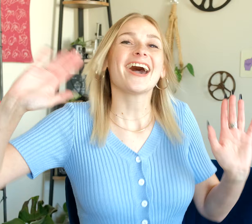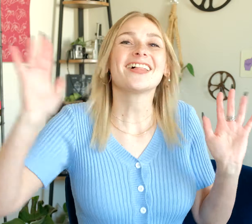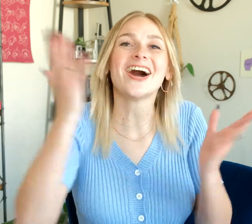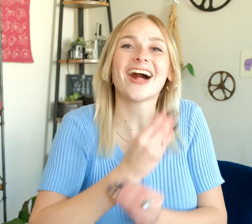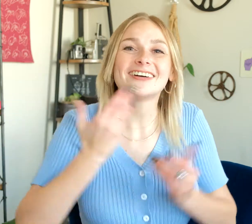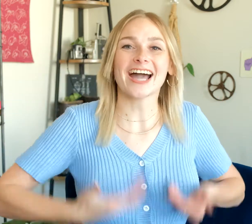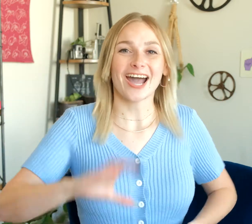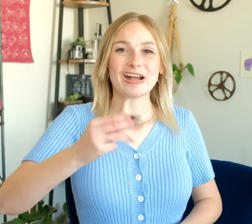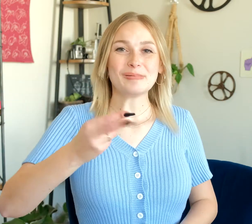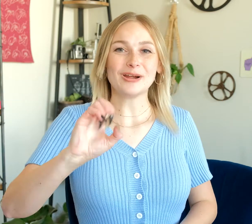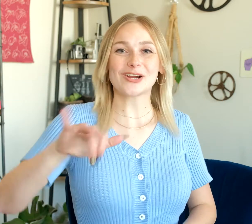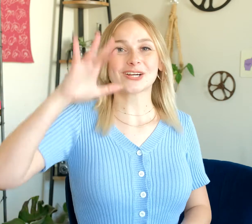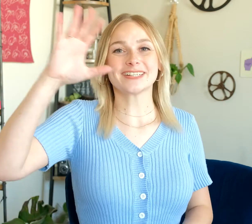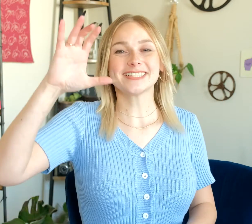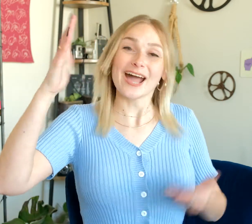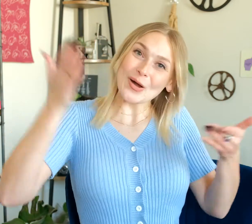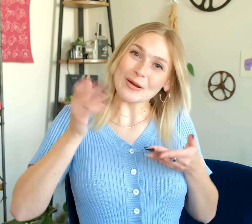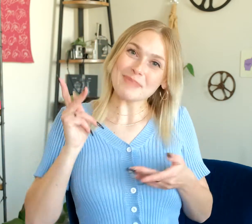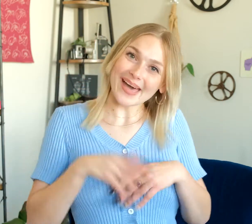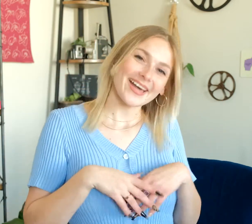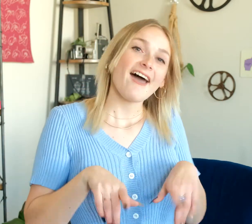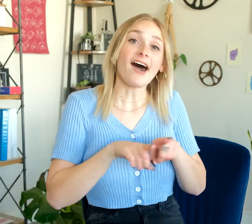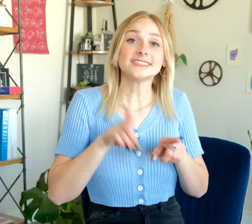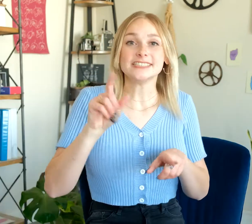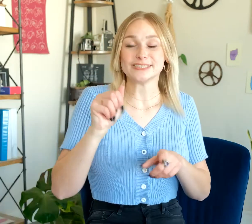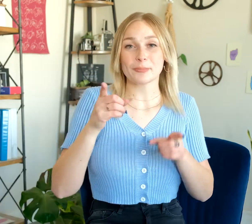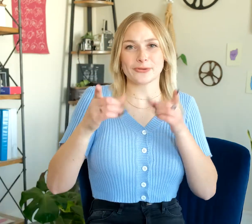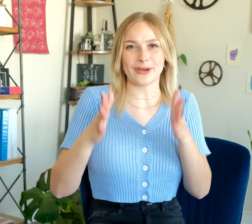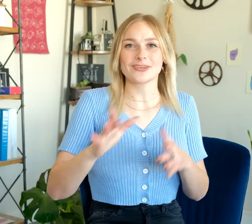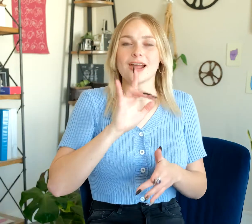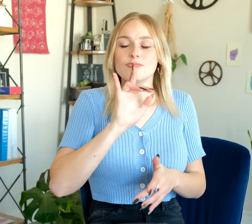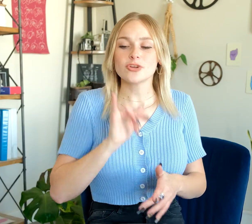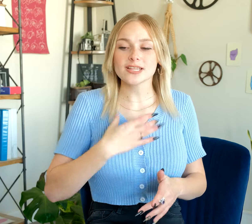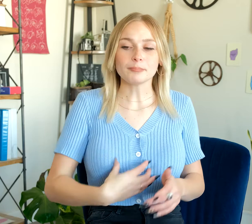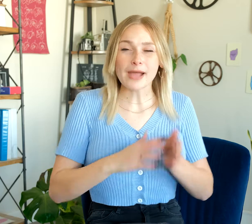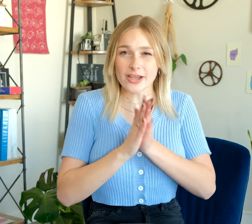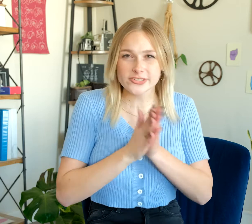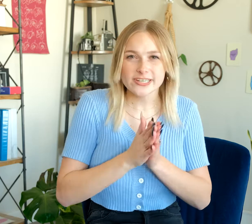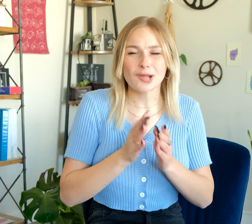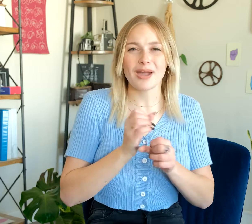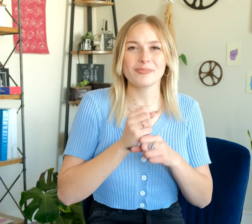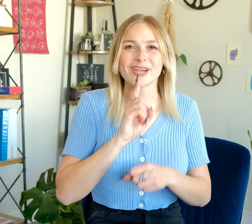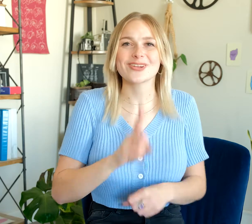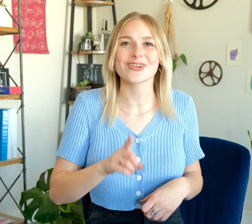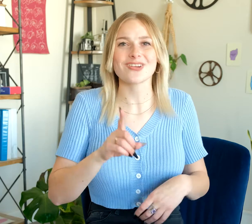Hello loves, I'm Chrissy and welcome back. As disabled director, I'm really passionate about making sure